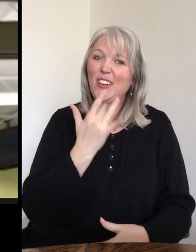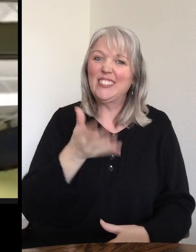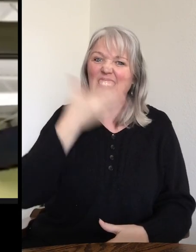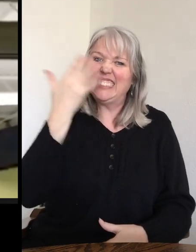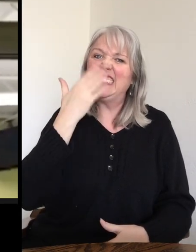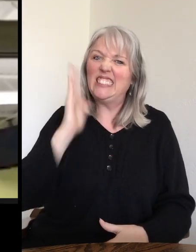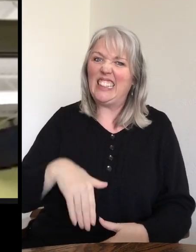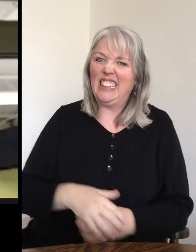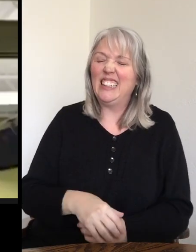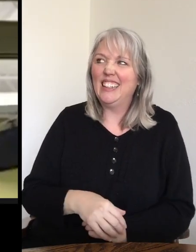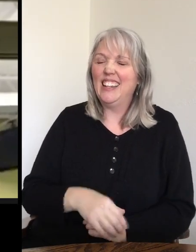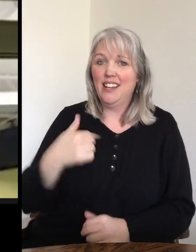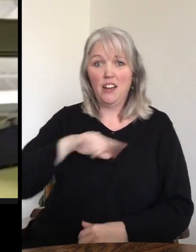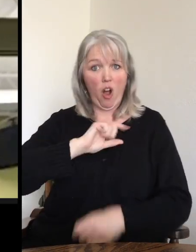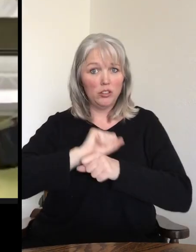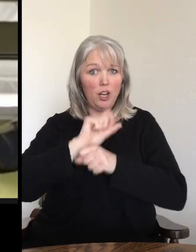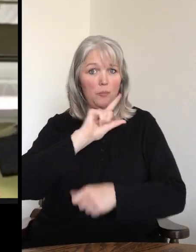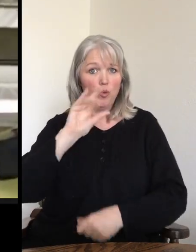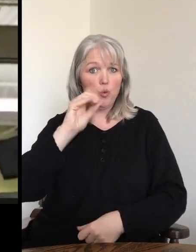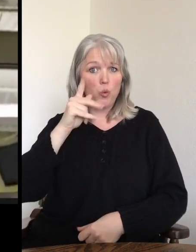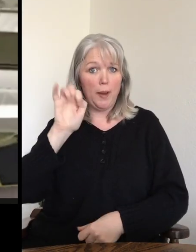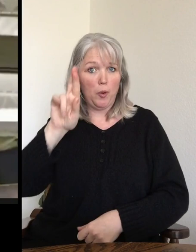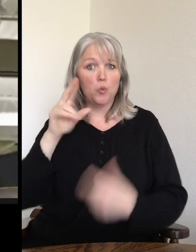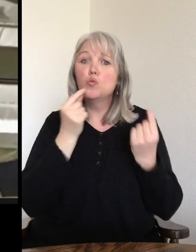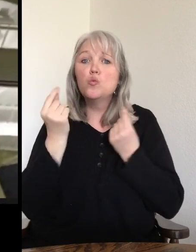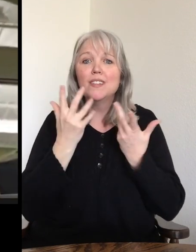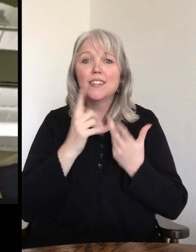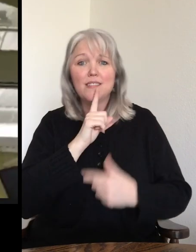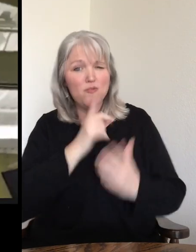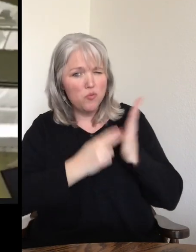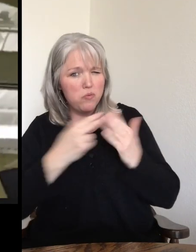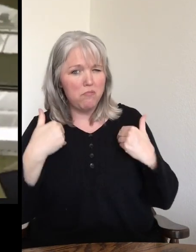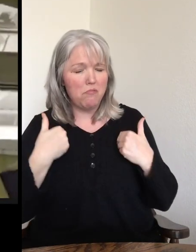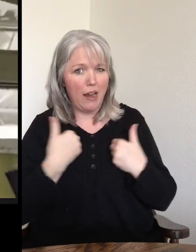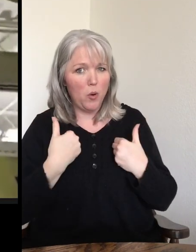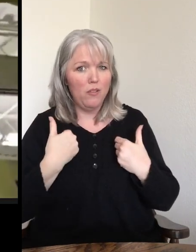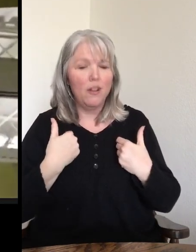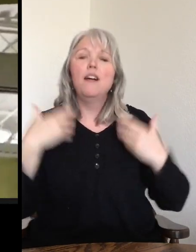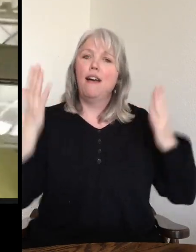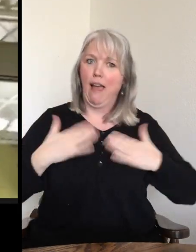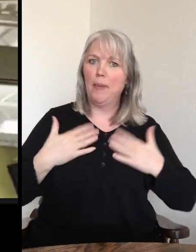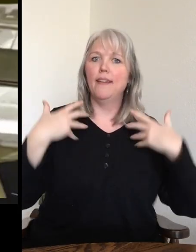And since our job as zookeepers is to make sure that our animals are happy, healthy, and safe,